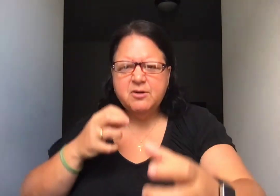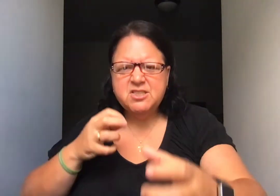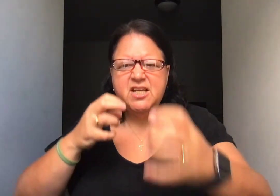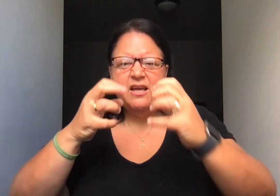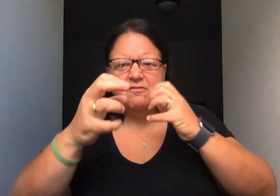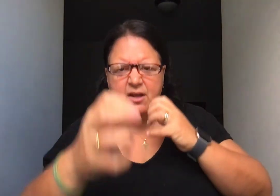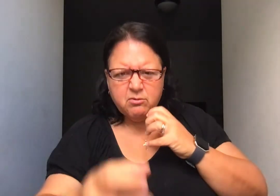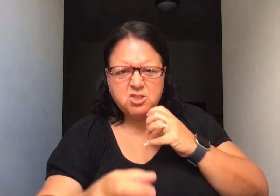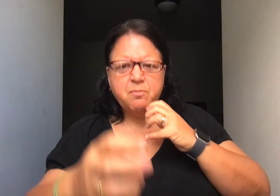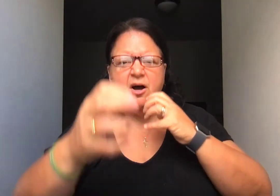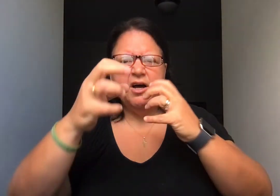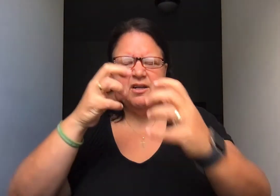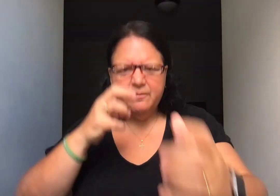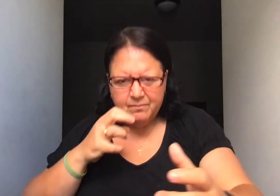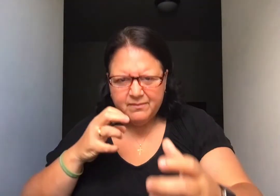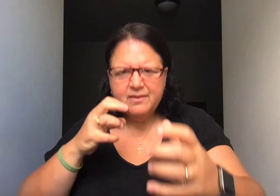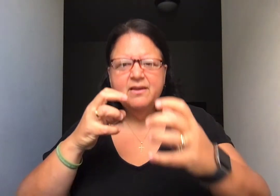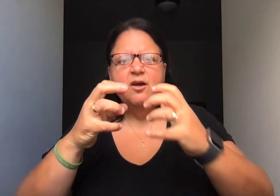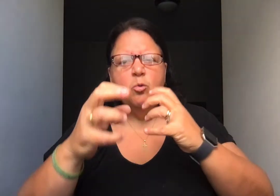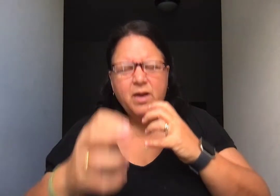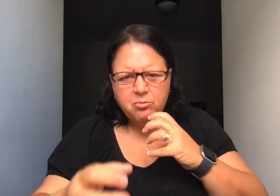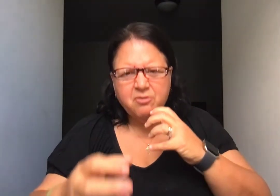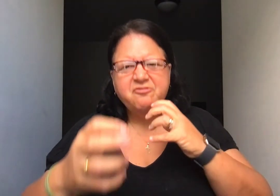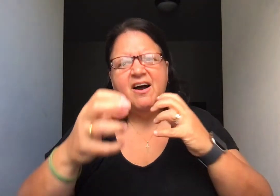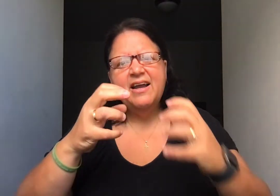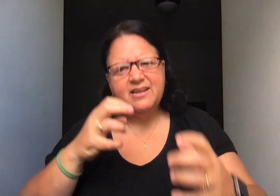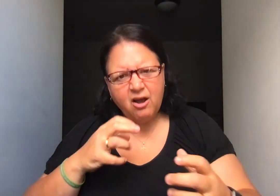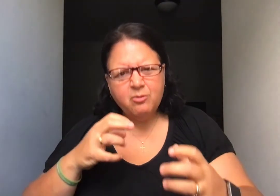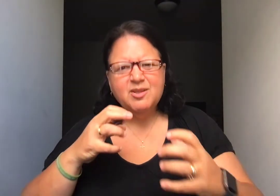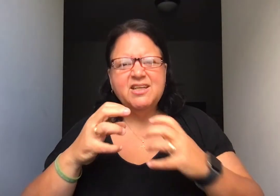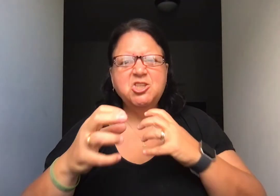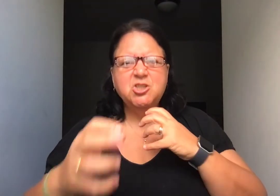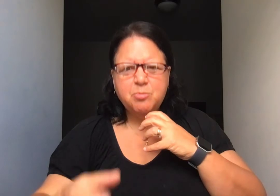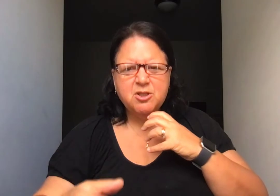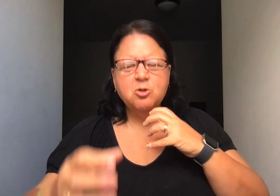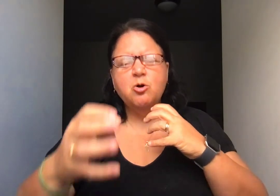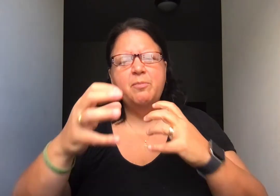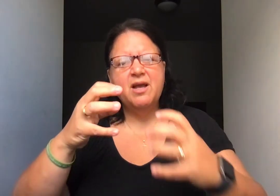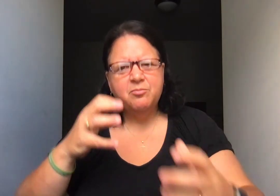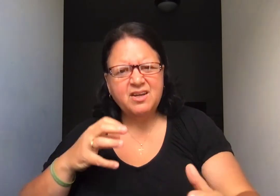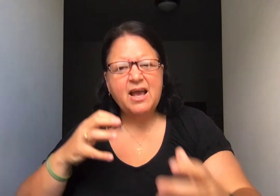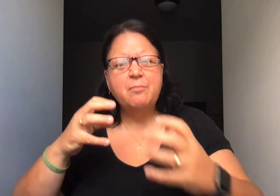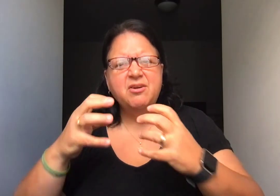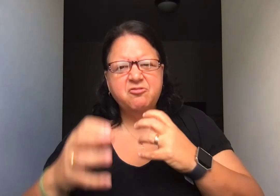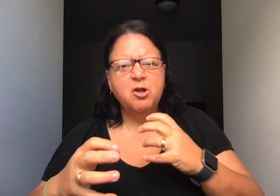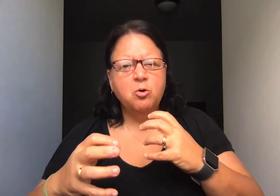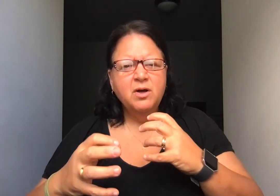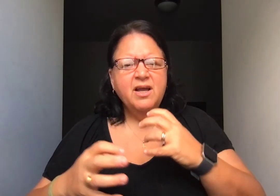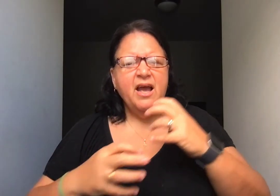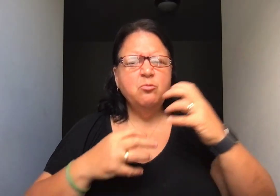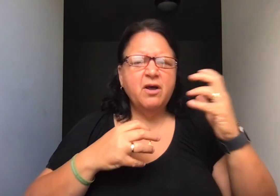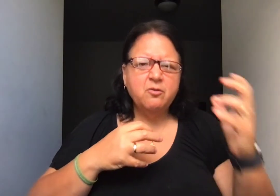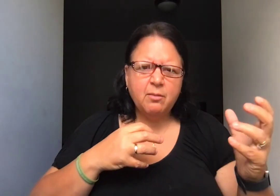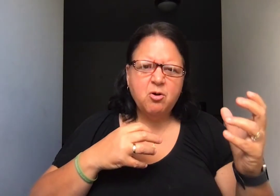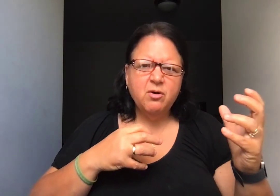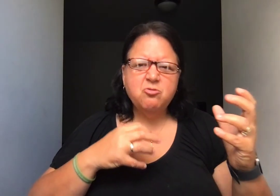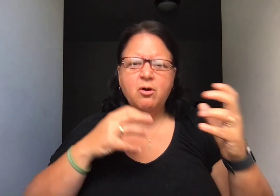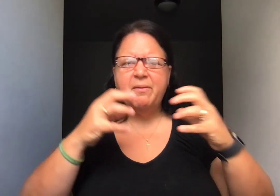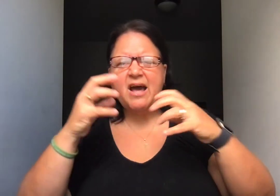receive and respond, we will find our relationship with the Lord becomes an ebb and flow. And whether I'm going through a battle